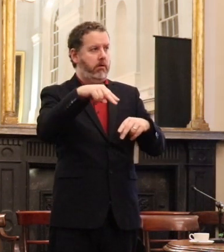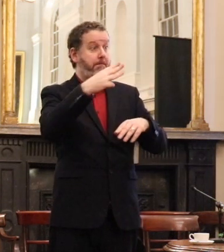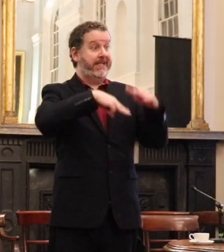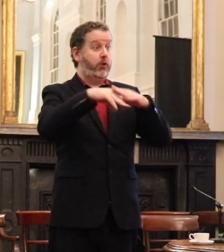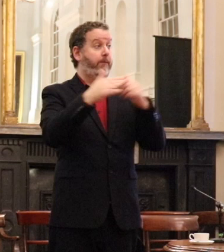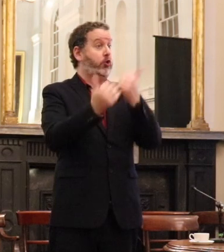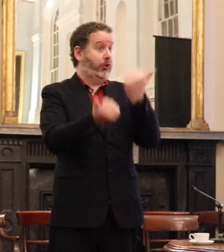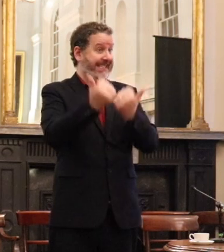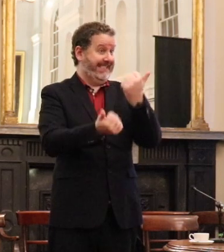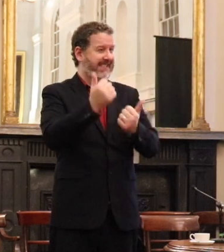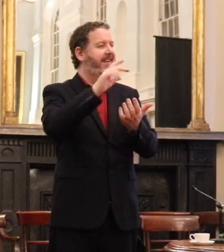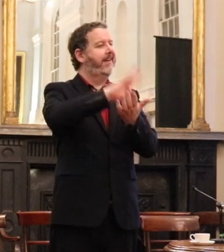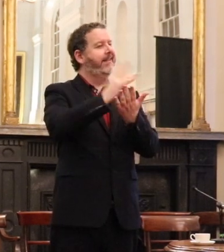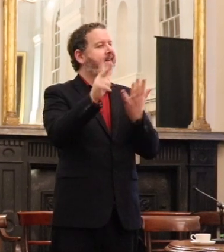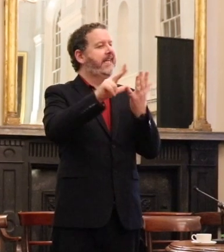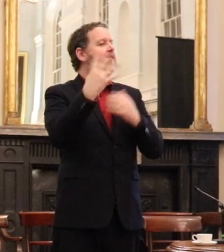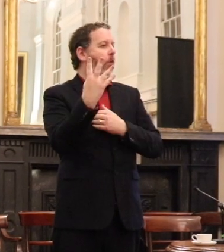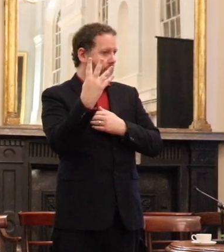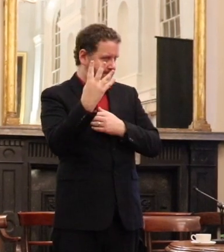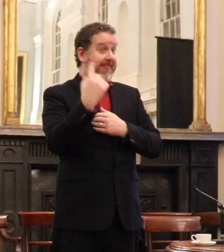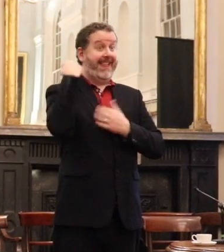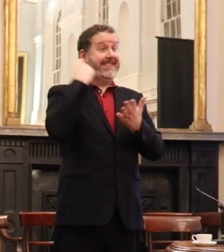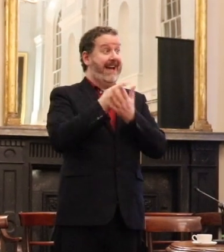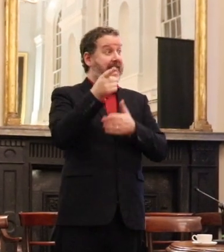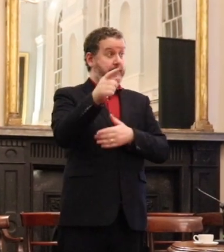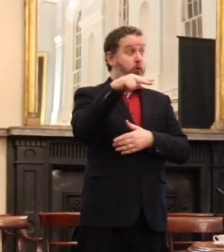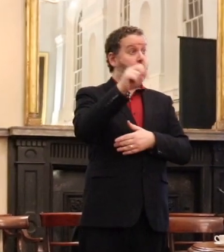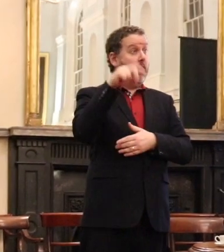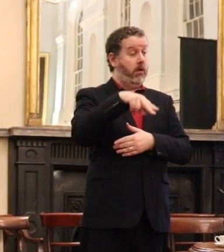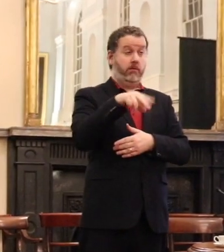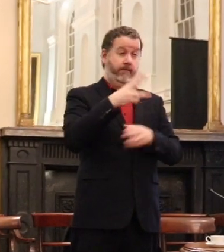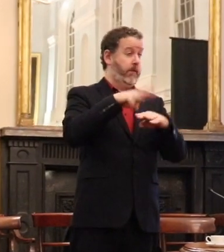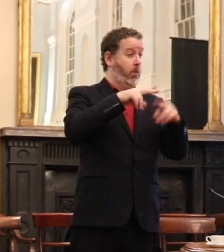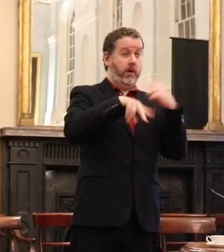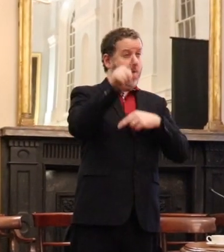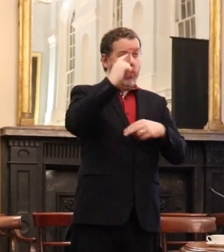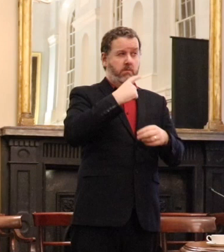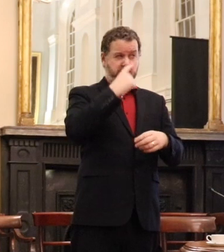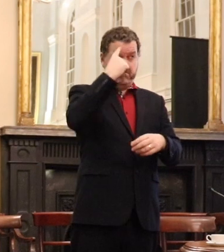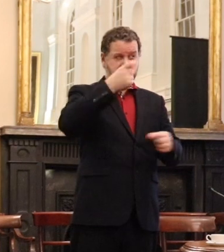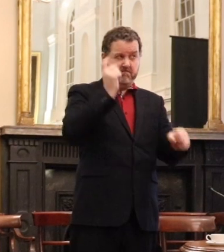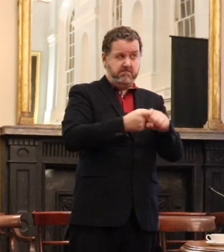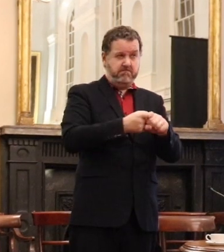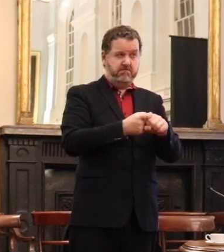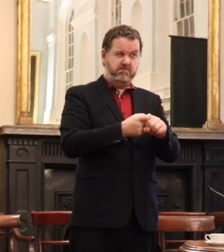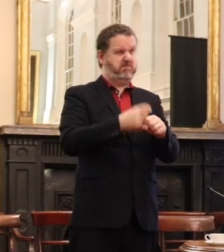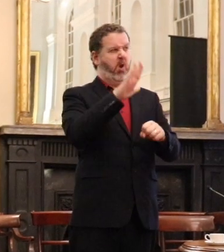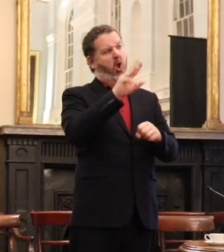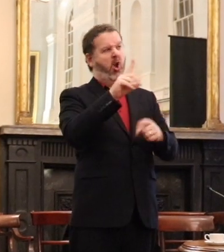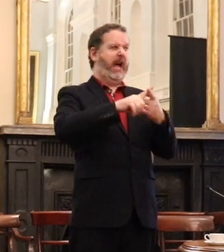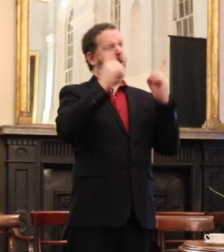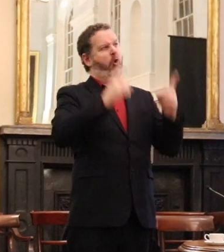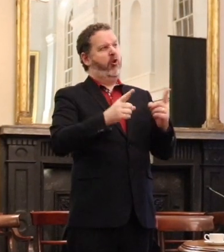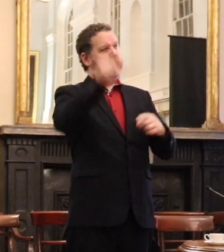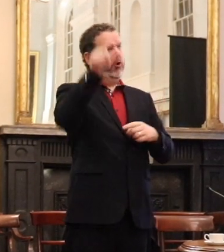known as a no-nonsense law and order for the game Minister for Justice. And I was part of a delegation that went in to